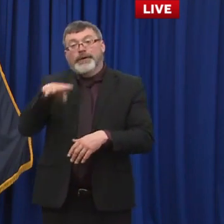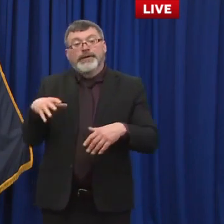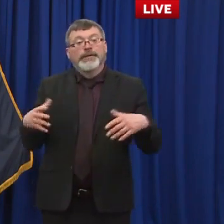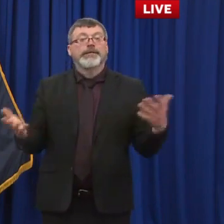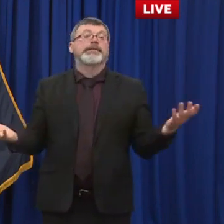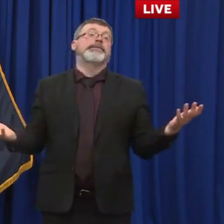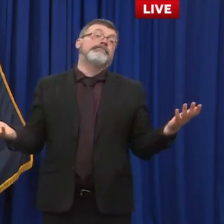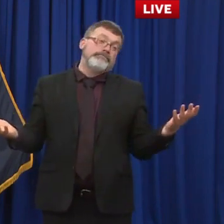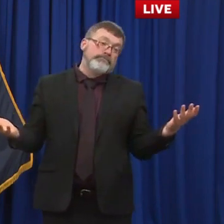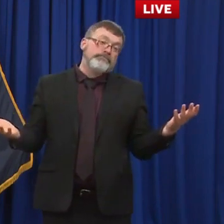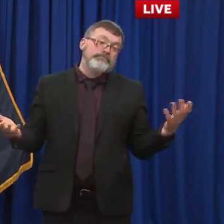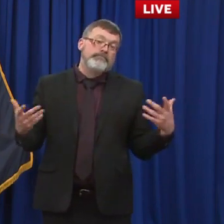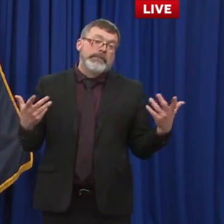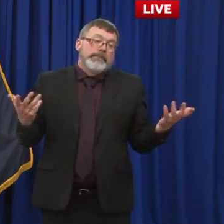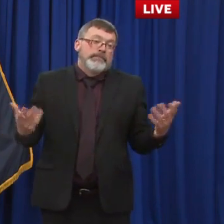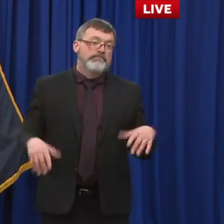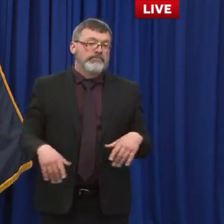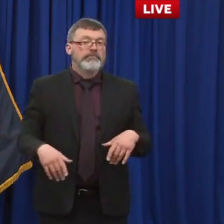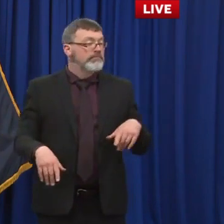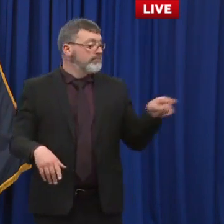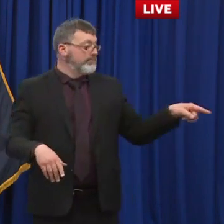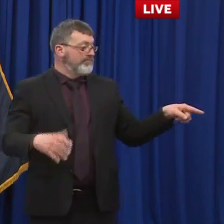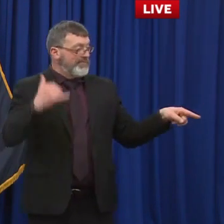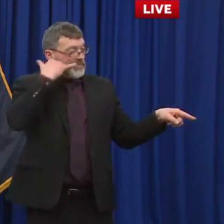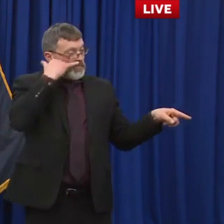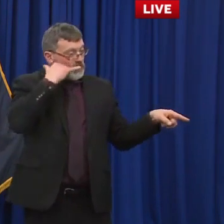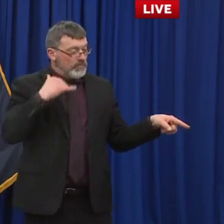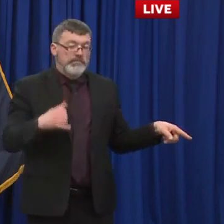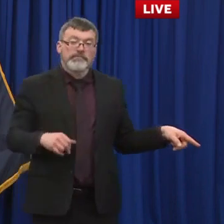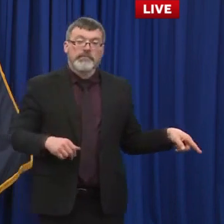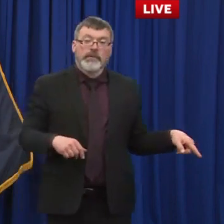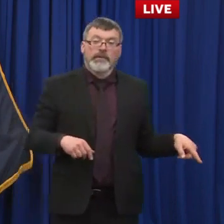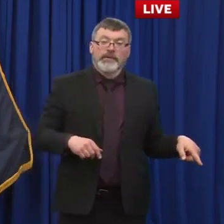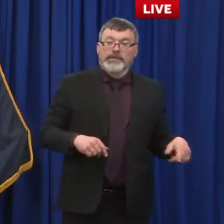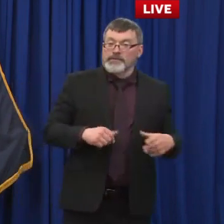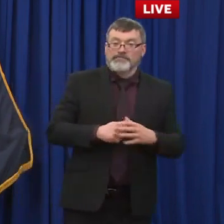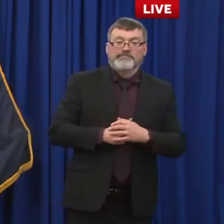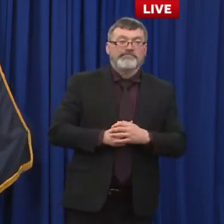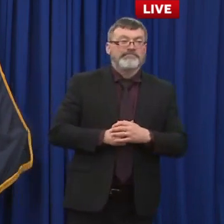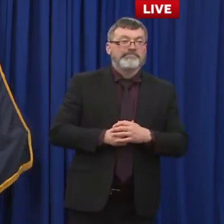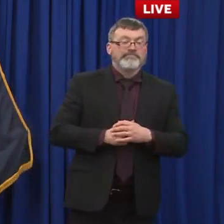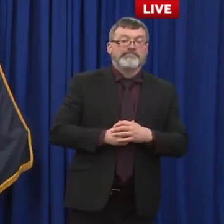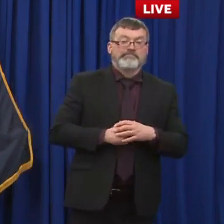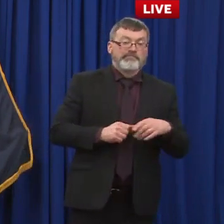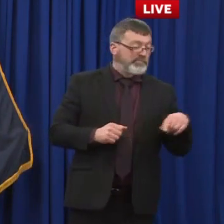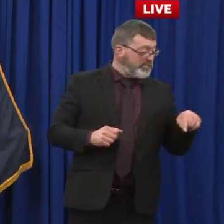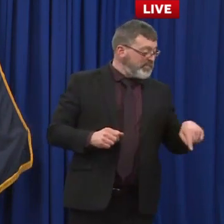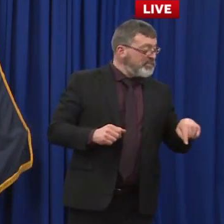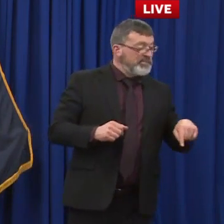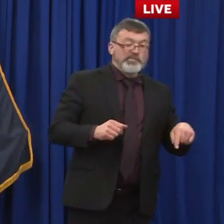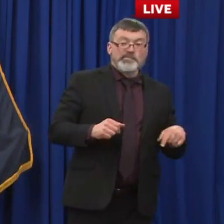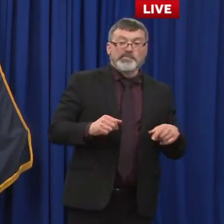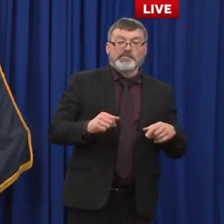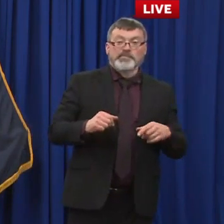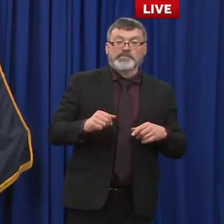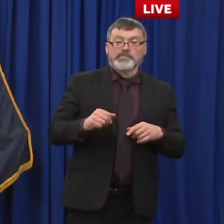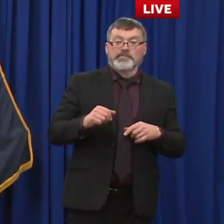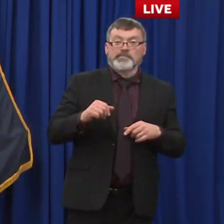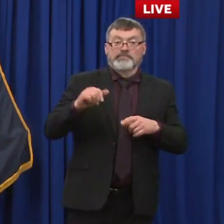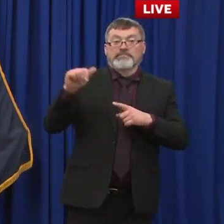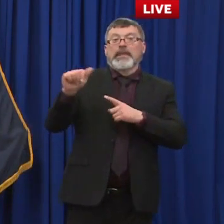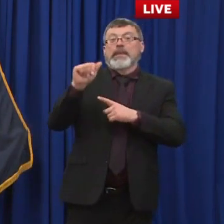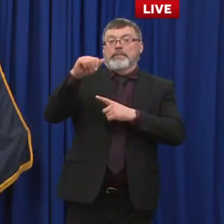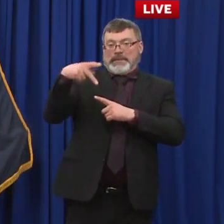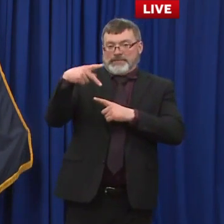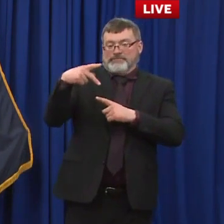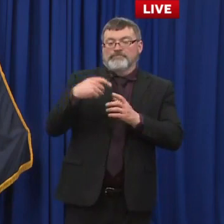do you have some on the phone uh yes governor you do have a handful on all right and the first question comes from kathy mccormick with the associated